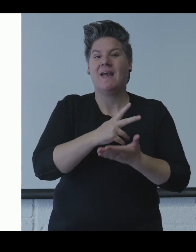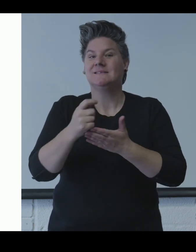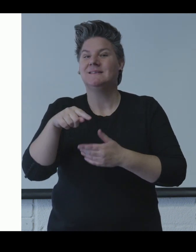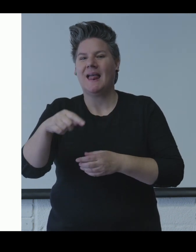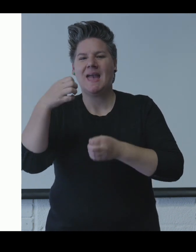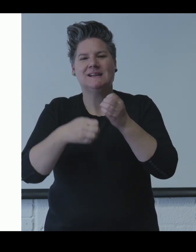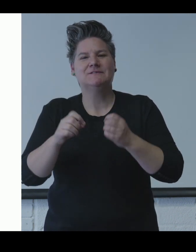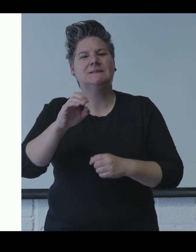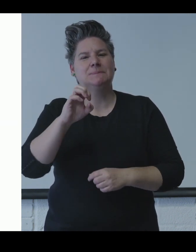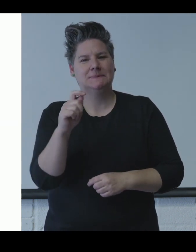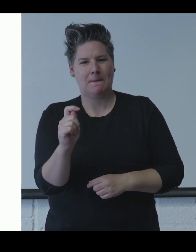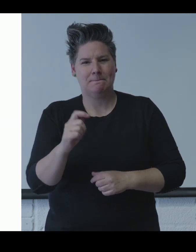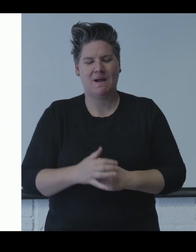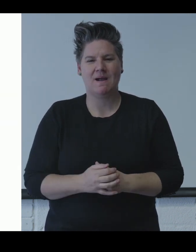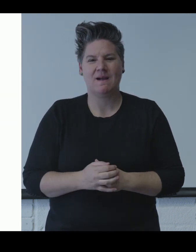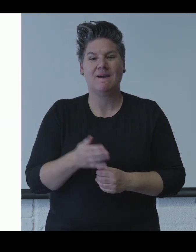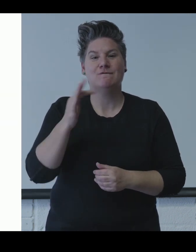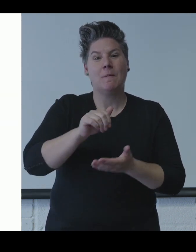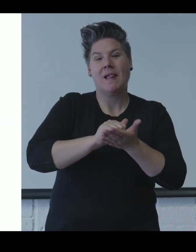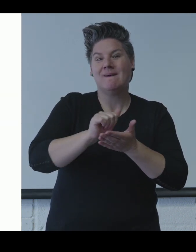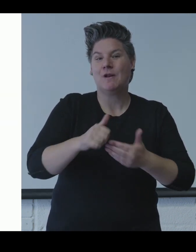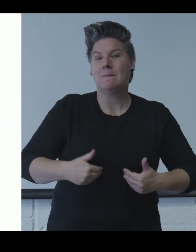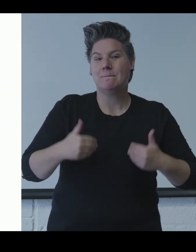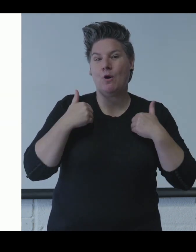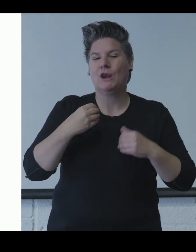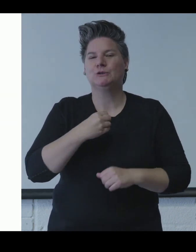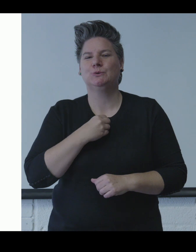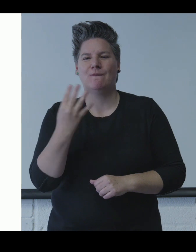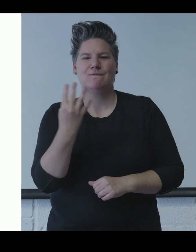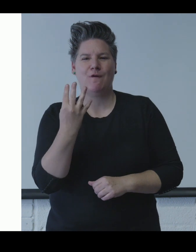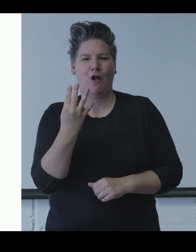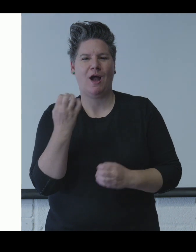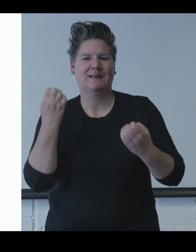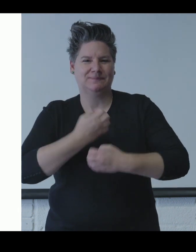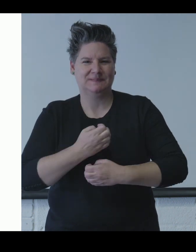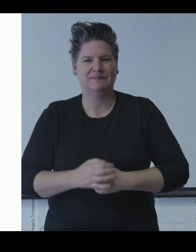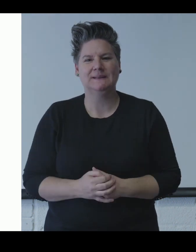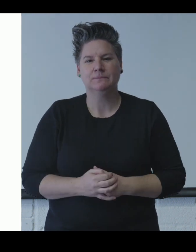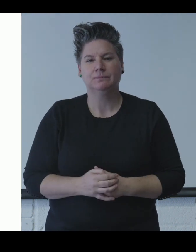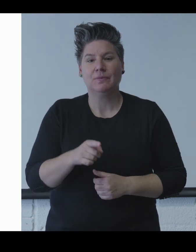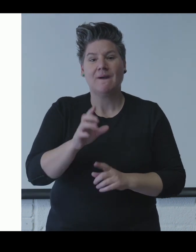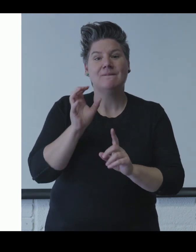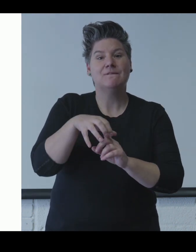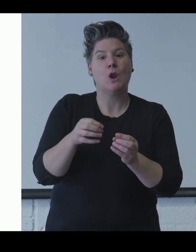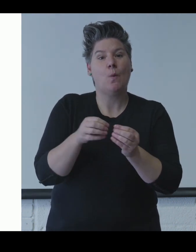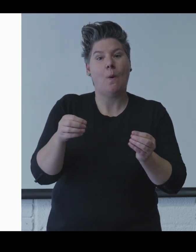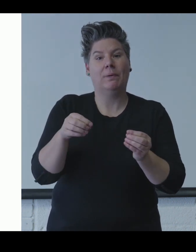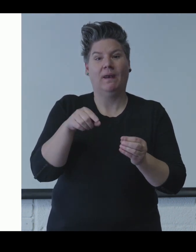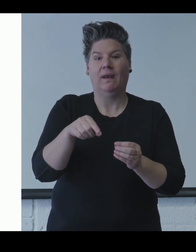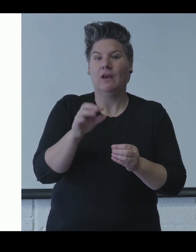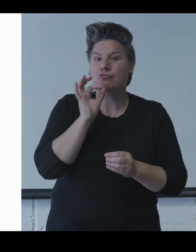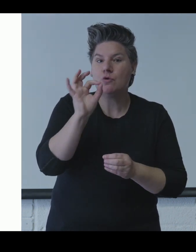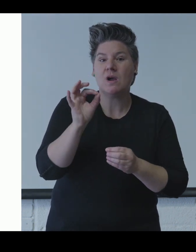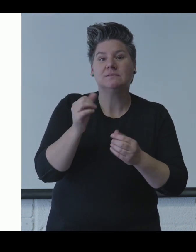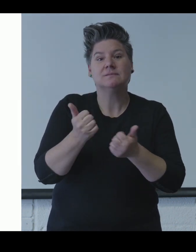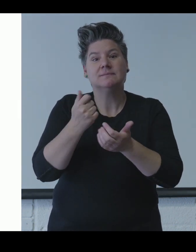end of September, between 11am and 4pm. The venue can be opened by request outside of these times. The